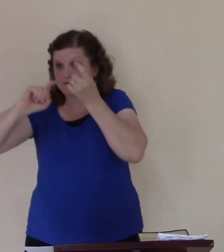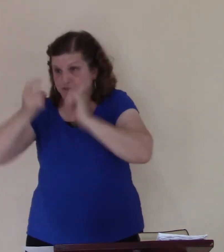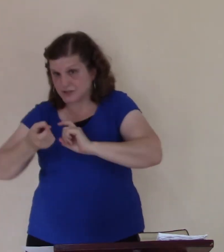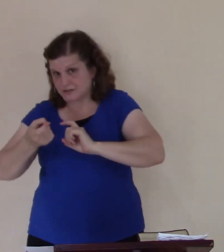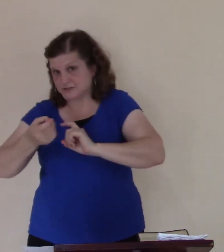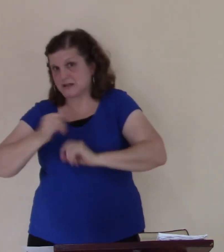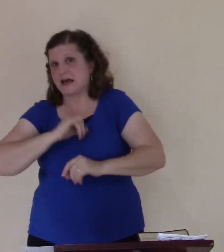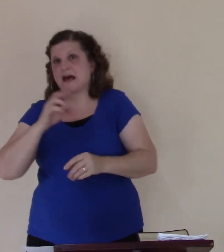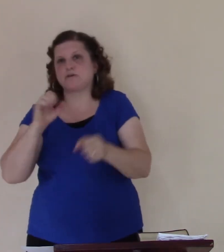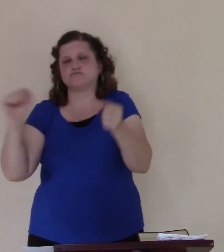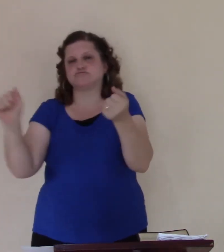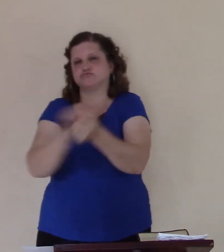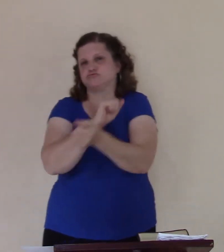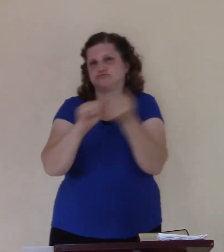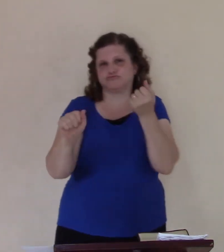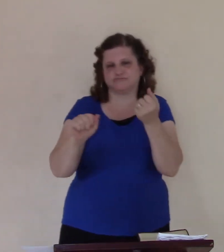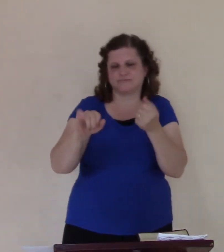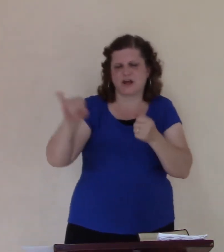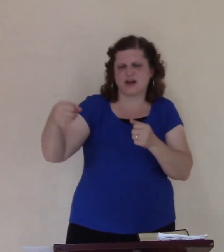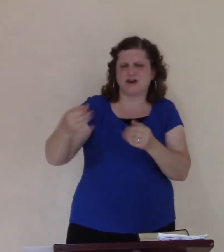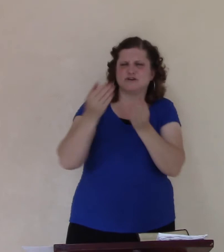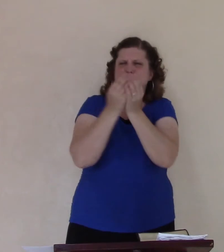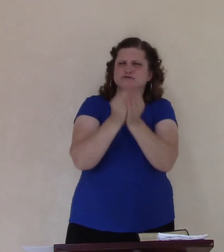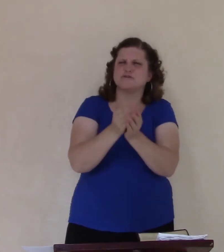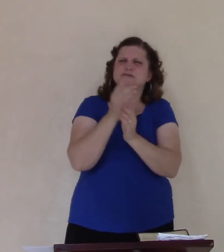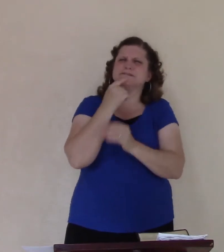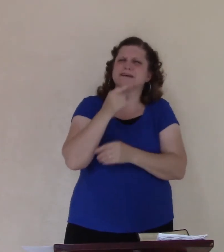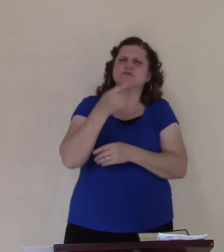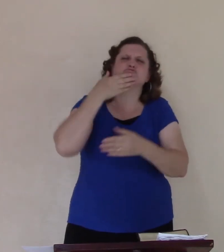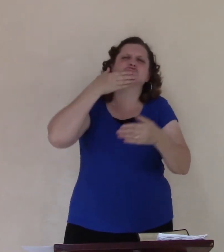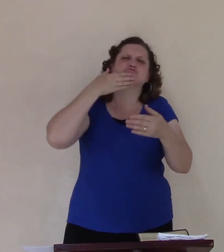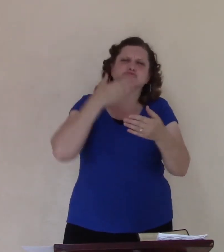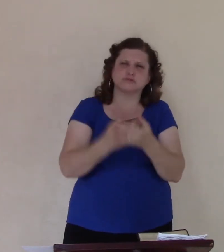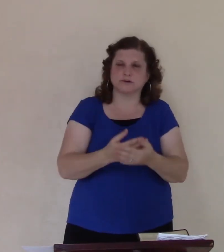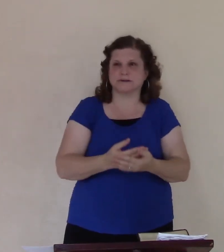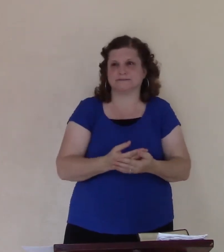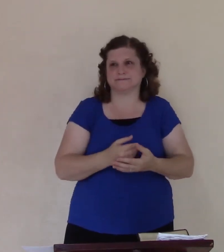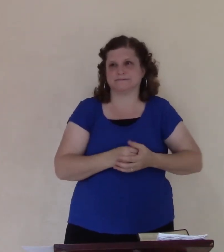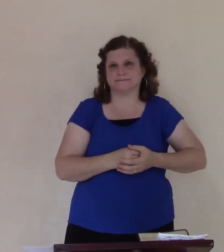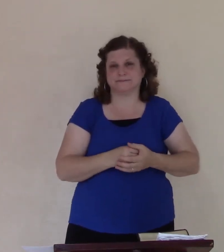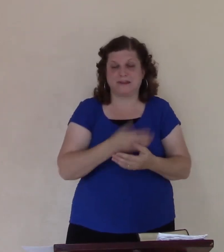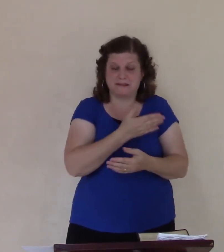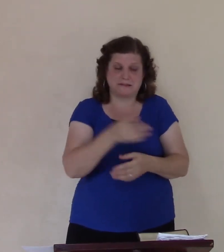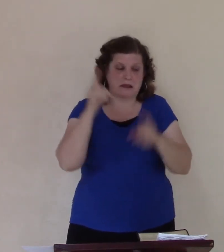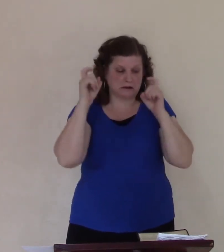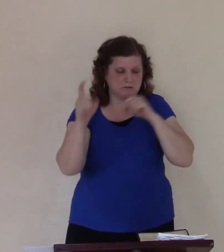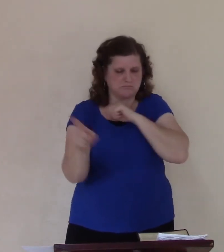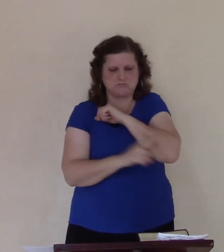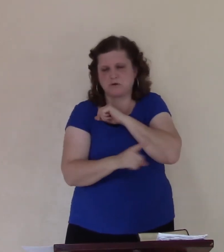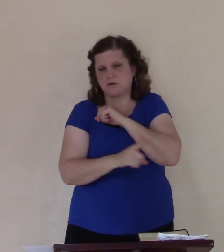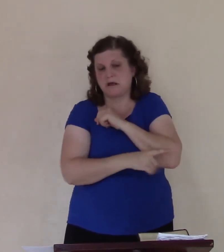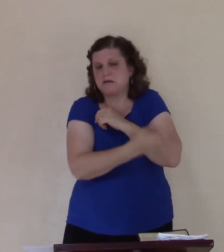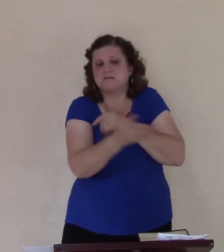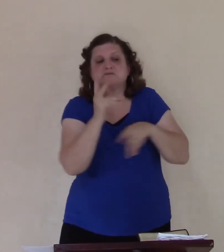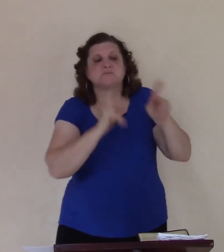like, Good, come on. Yeah, they need to be punished. And these people are going back to him, to his people.